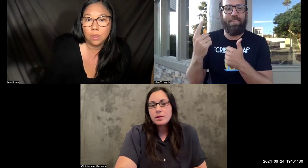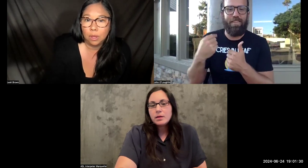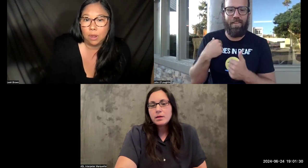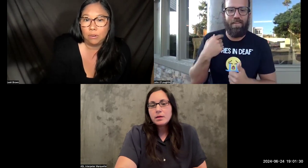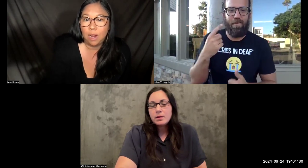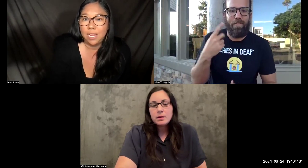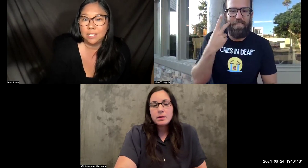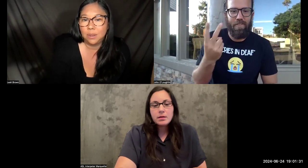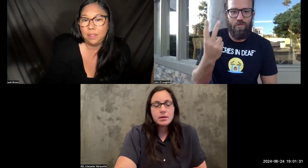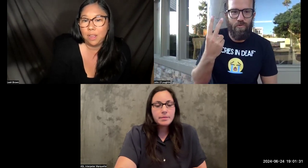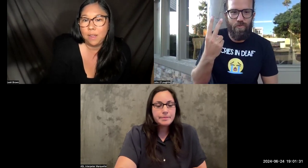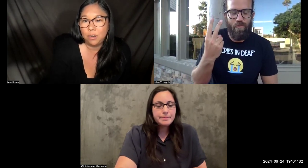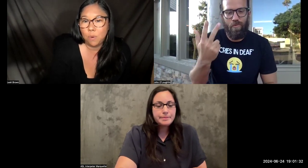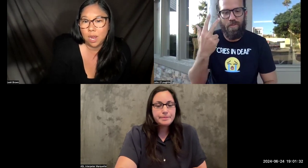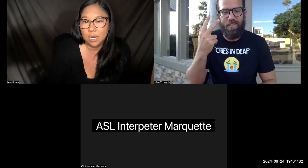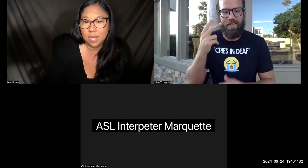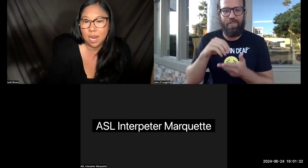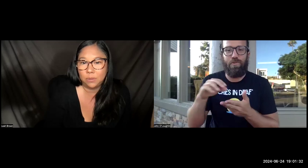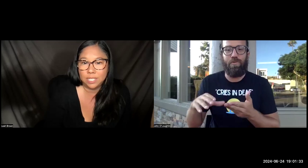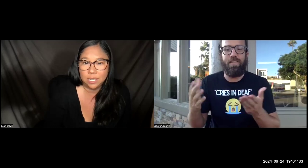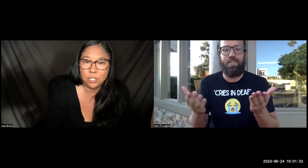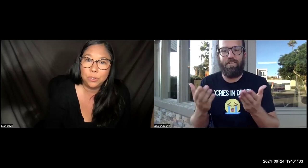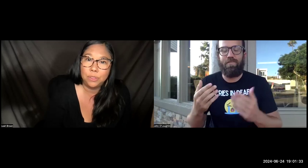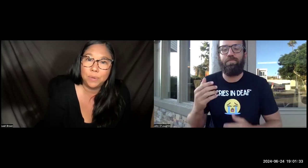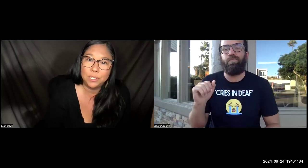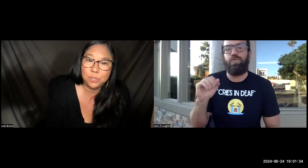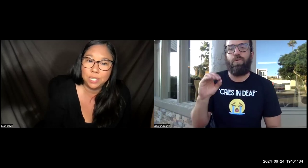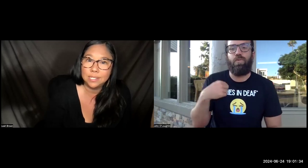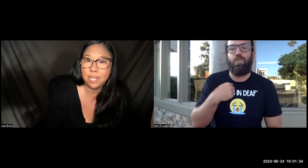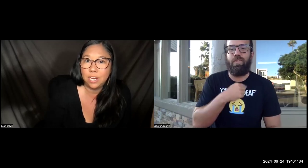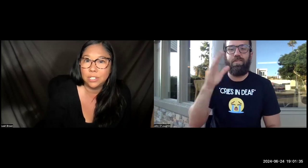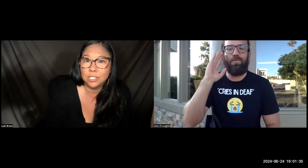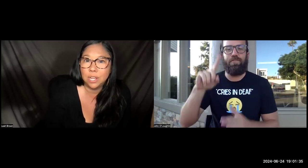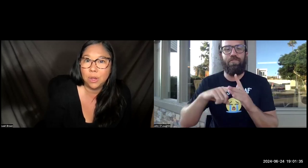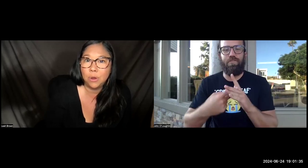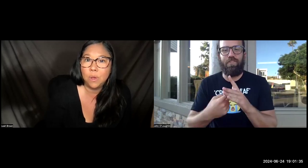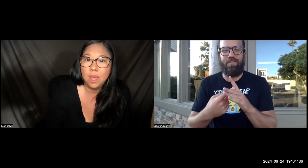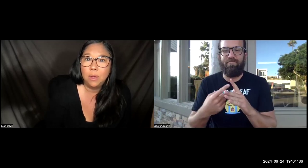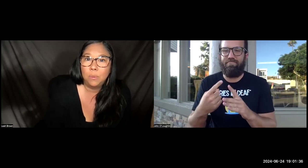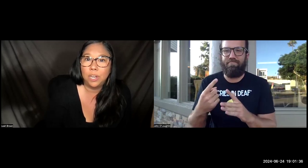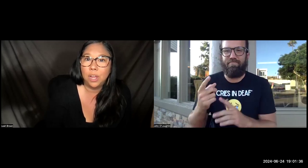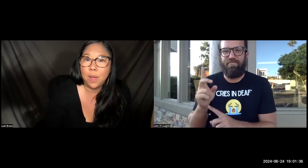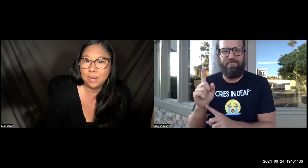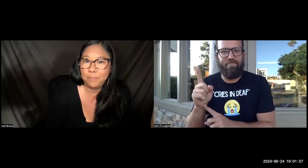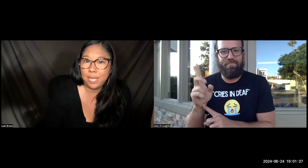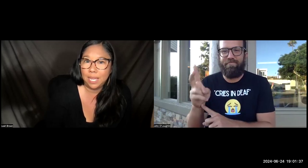All right. So hello, everyone. I only see two to three students here. So we're going to go ahead and begin